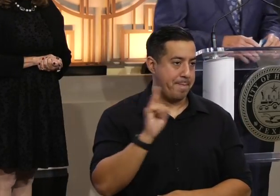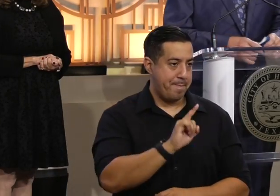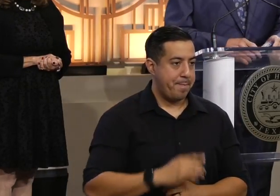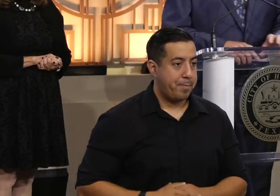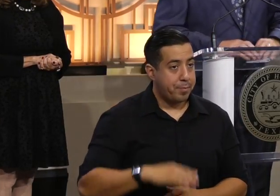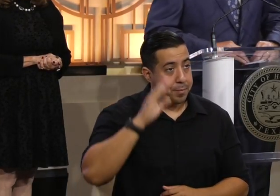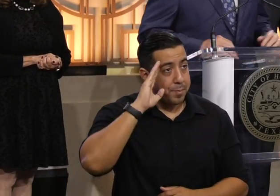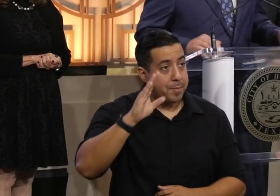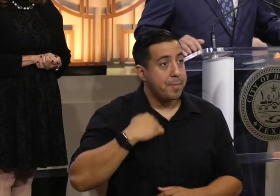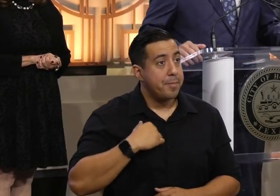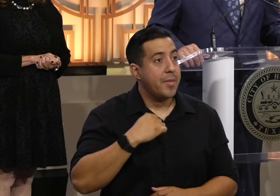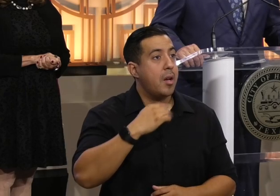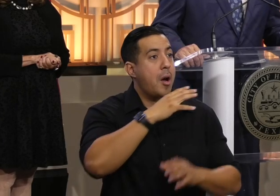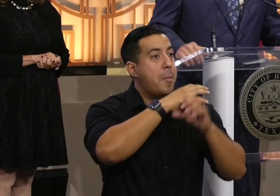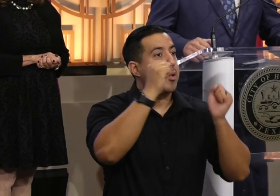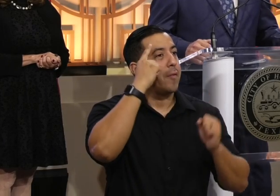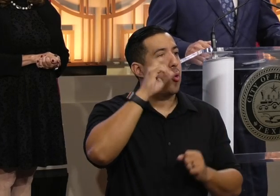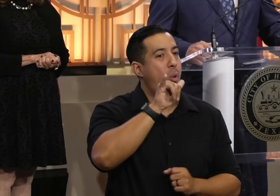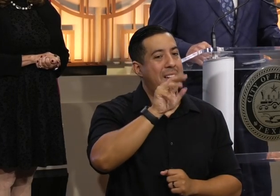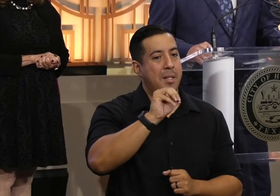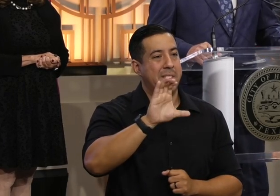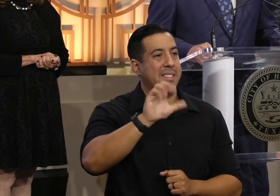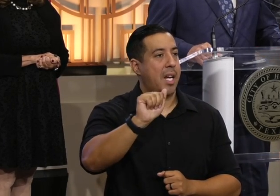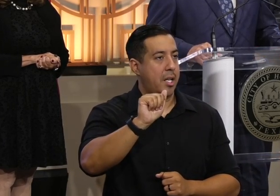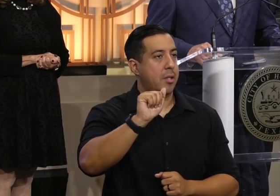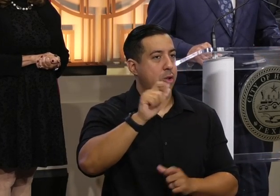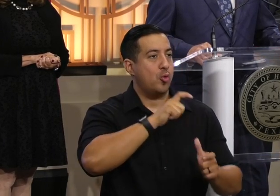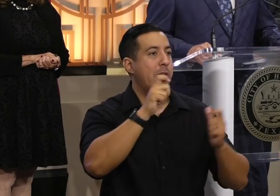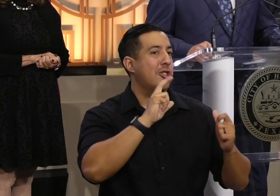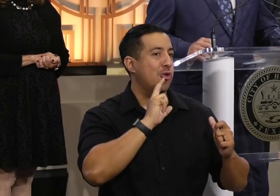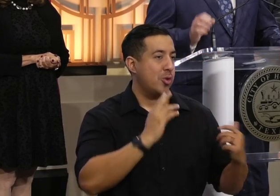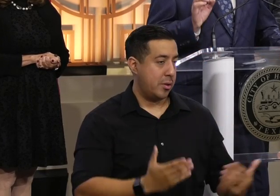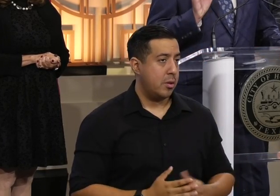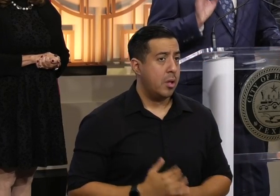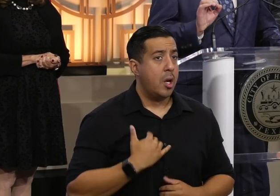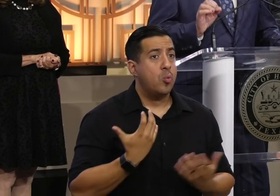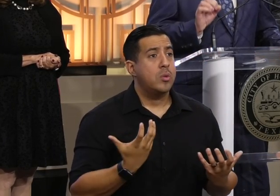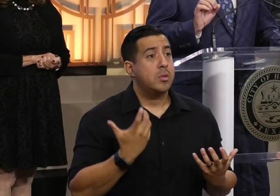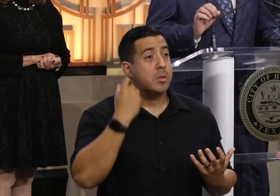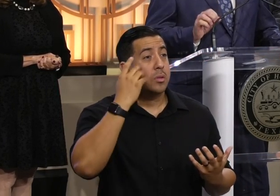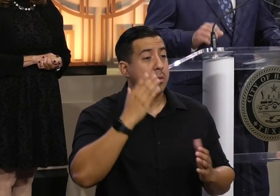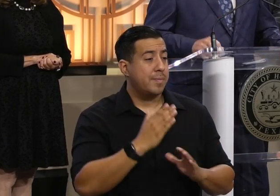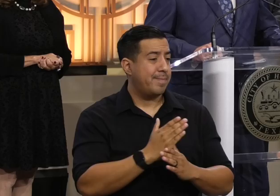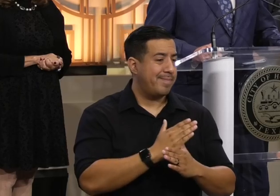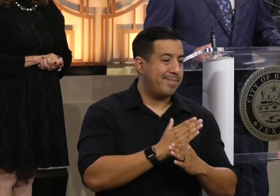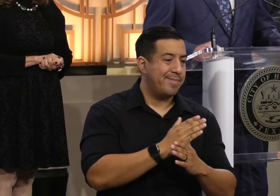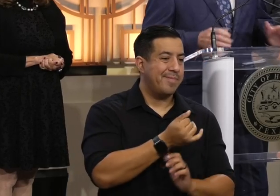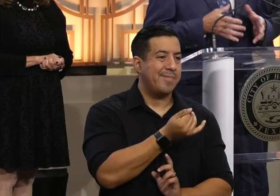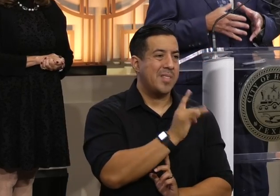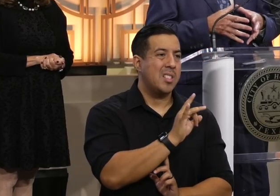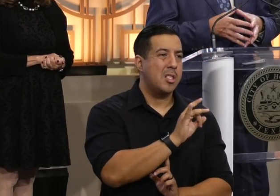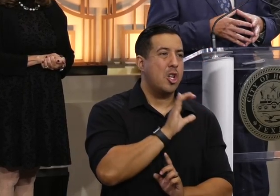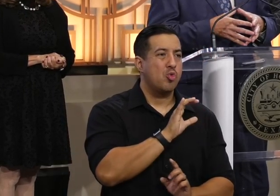Hello, I'm Stephen Ives, President and CEO of the YMCA of Greater Houston. And I just want to share that like from the mid-1800s, when